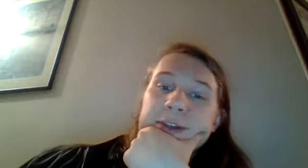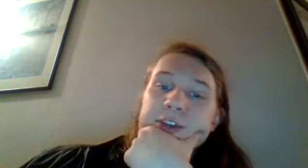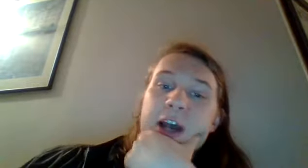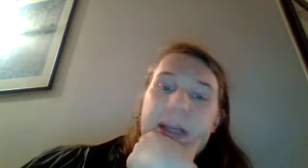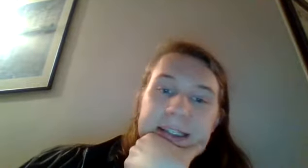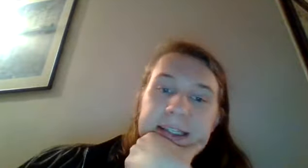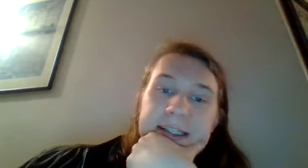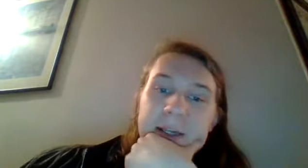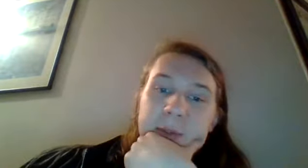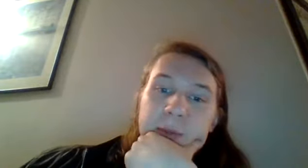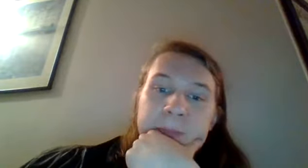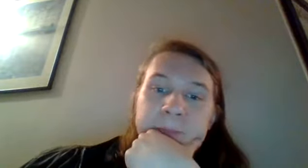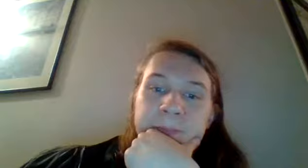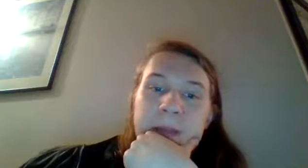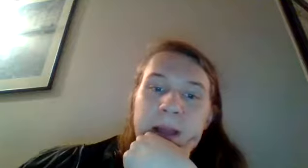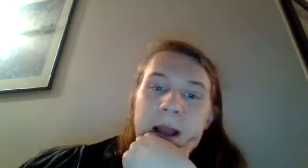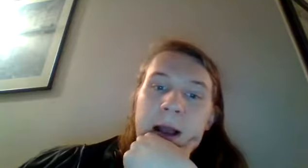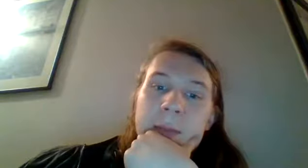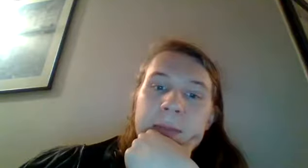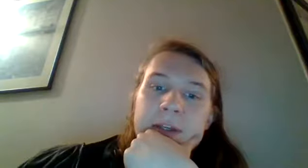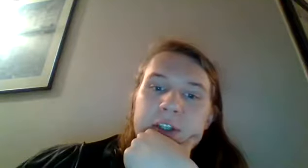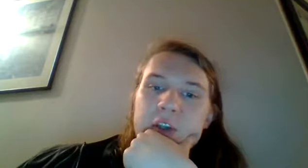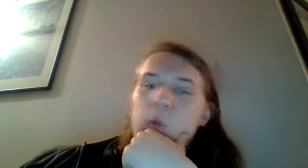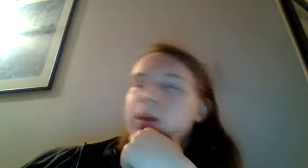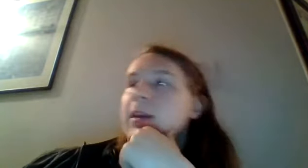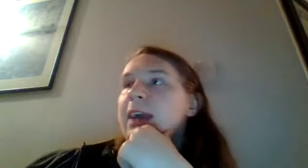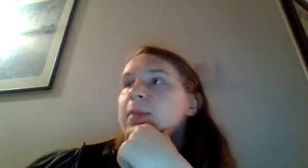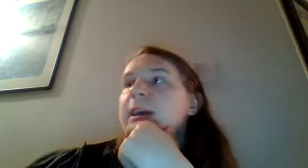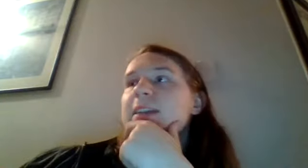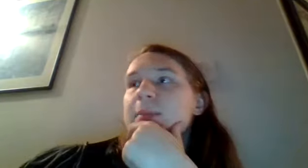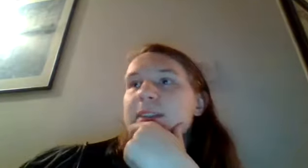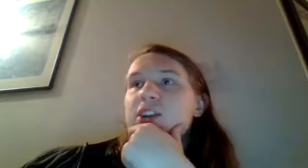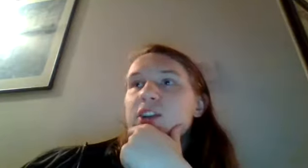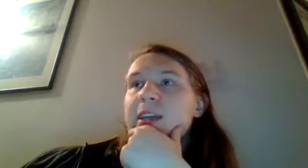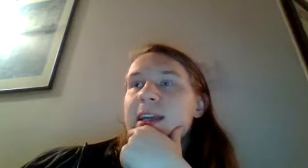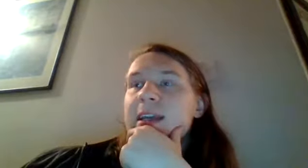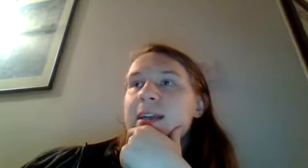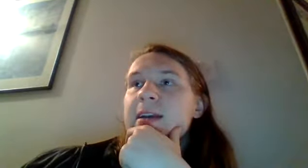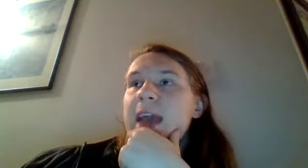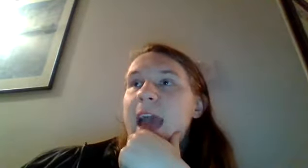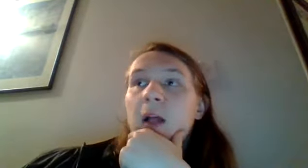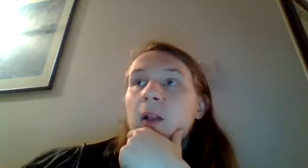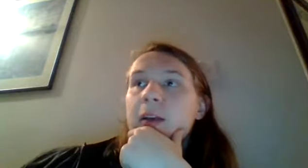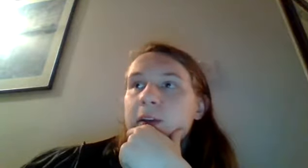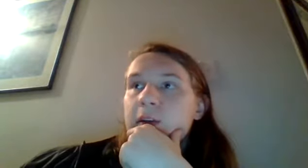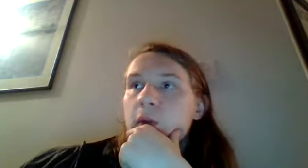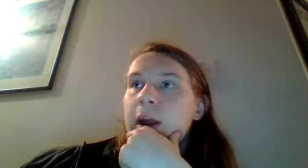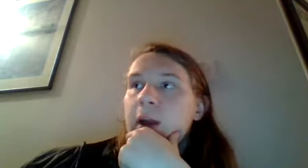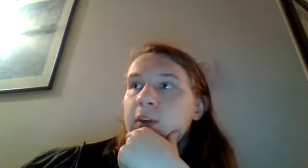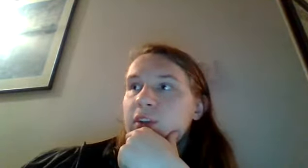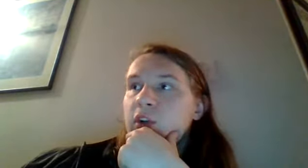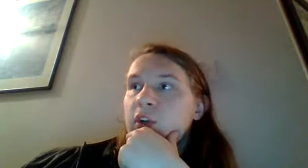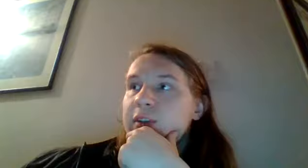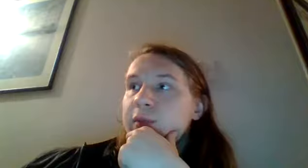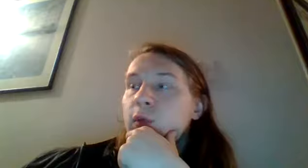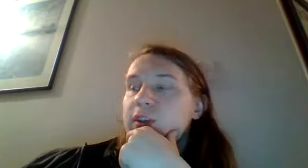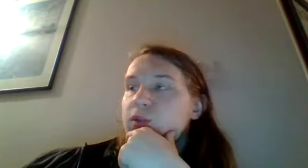misagi's in sailor moon um so kagame ends up essentially in hell where this girl is forced to